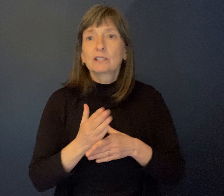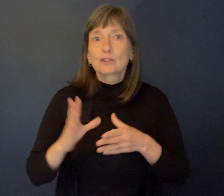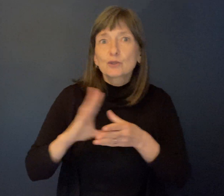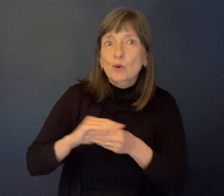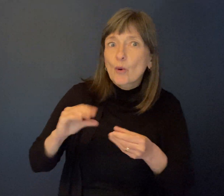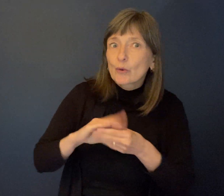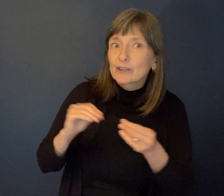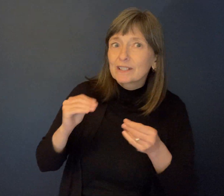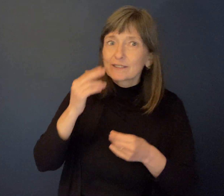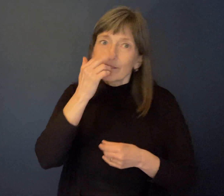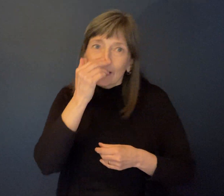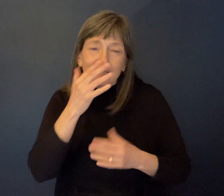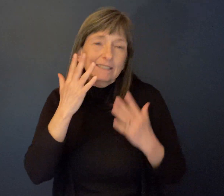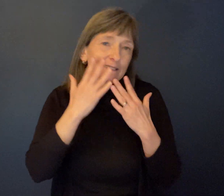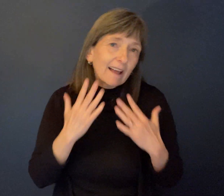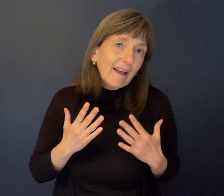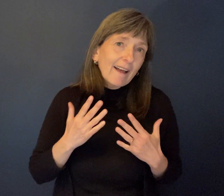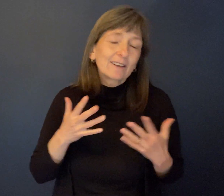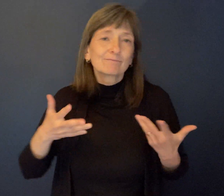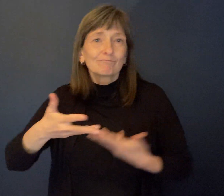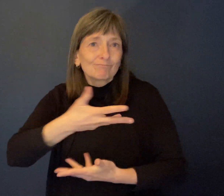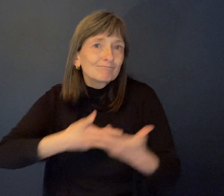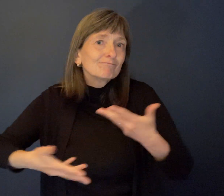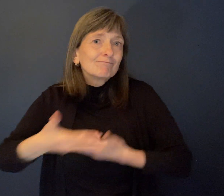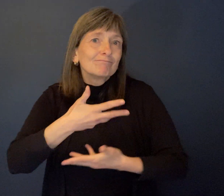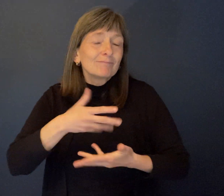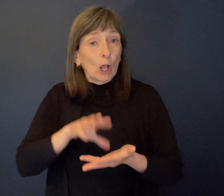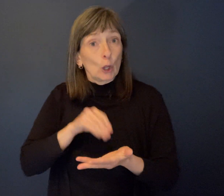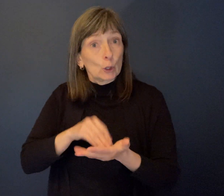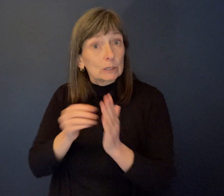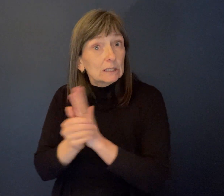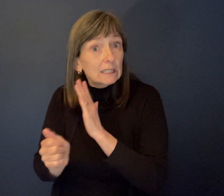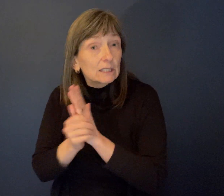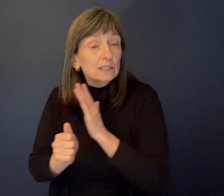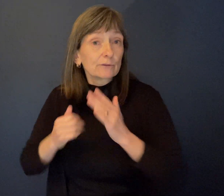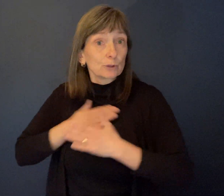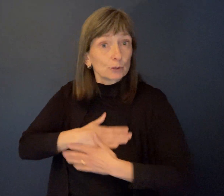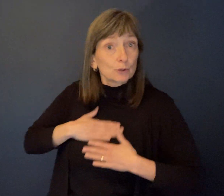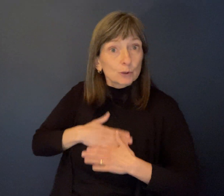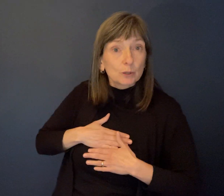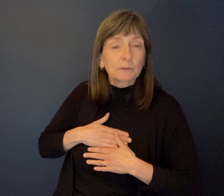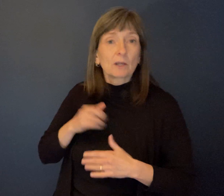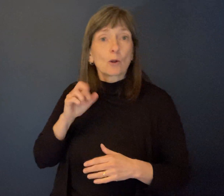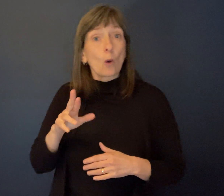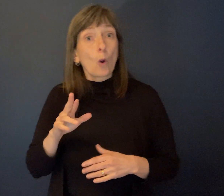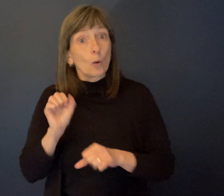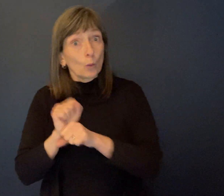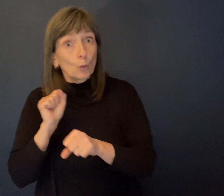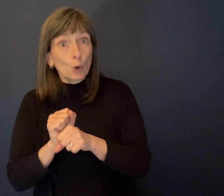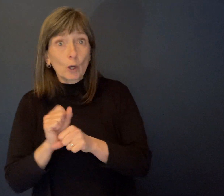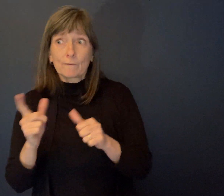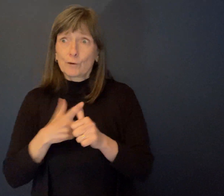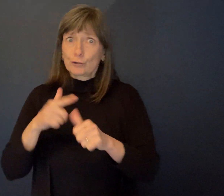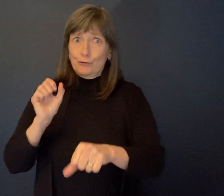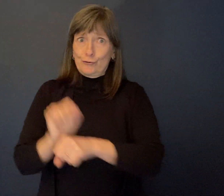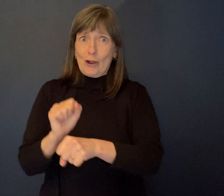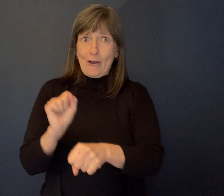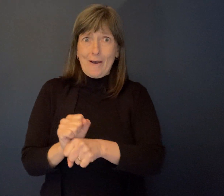stories, sad stories, people to learn skills around recreation, people to come employed for the very first time in their lives,